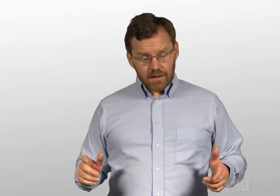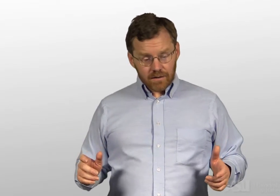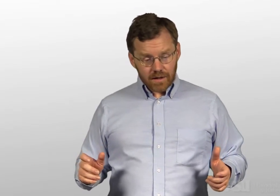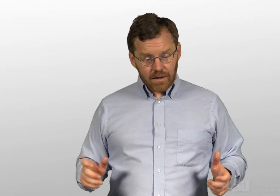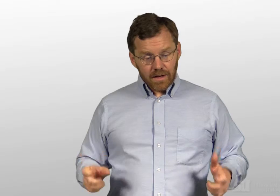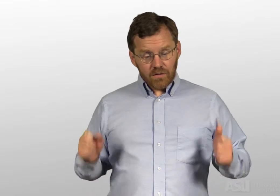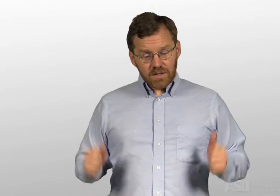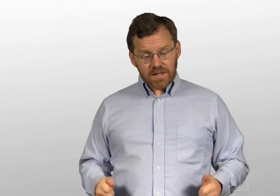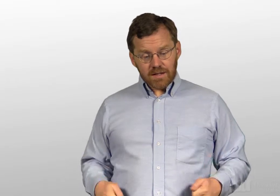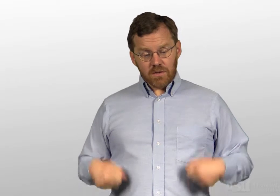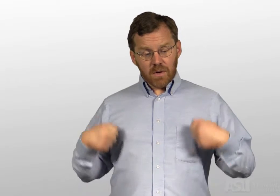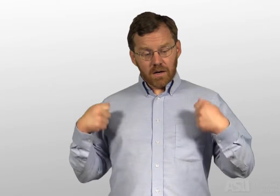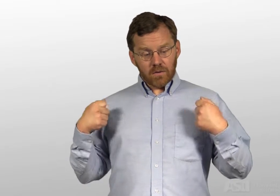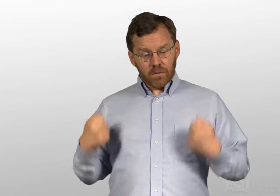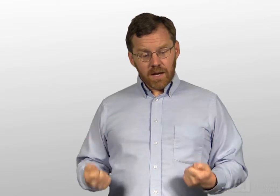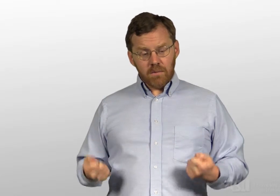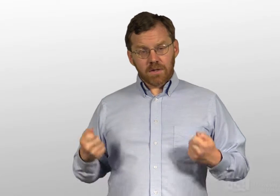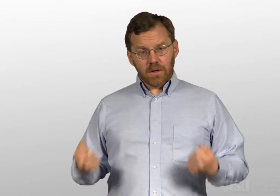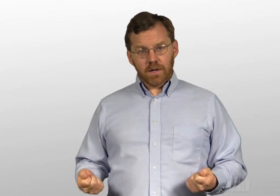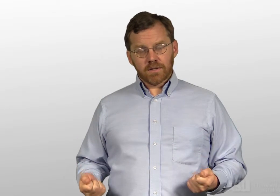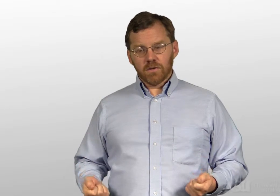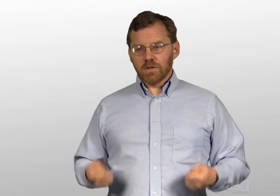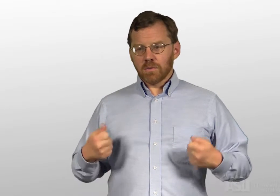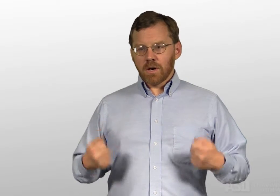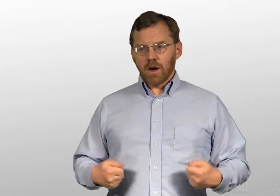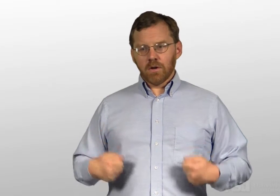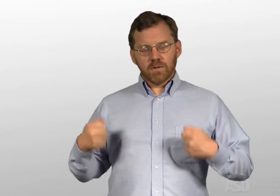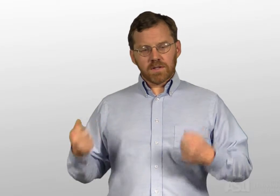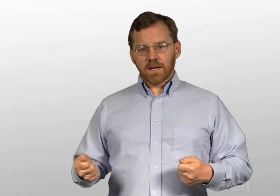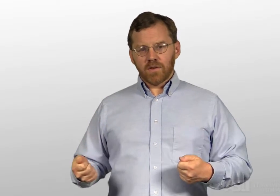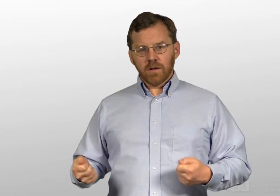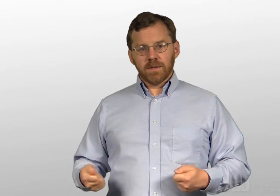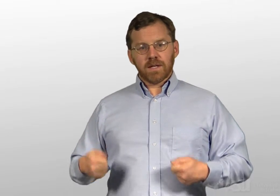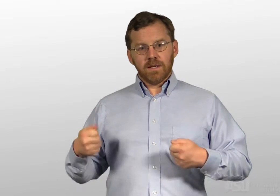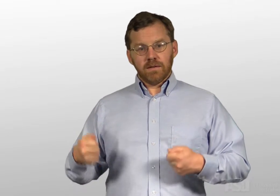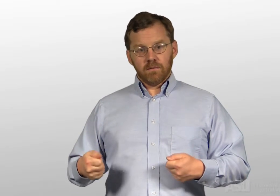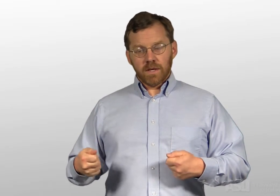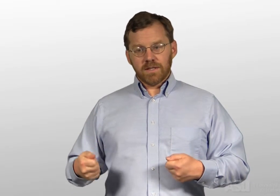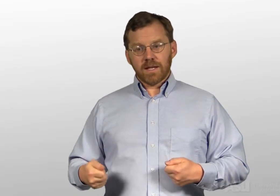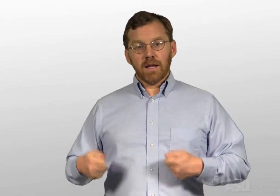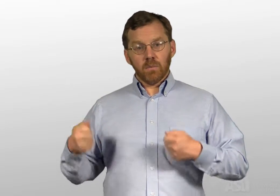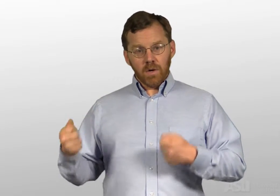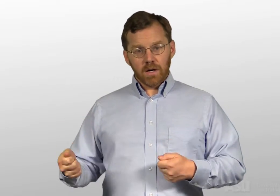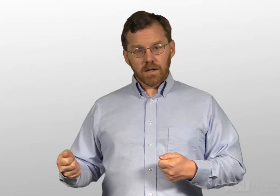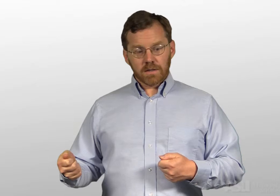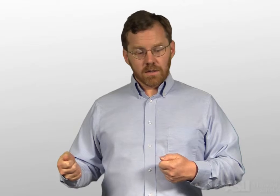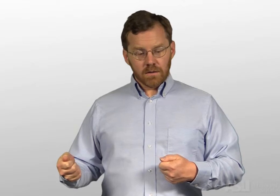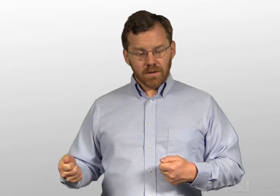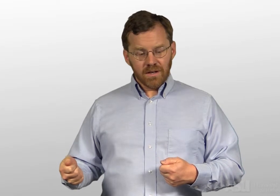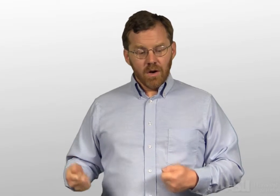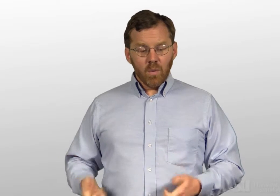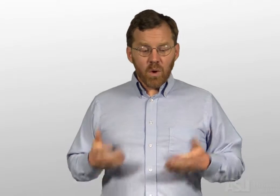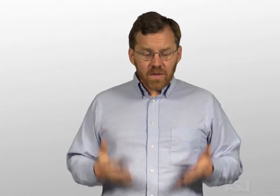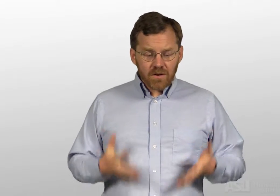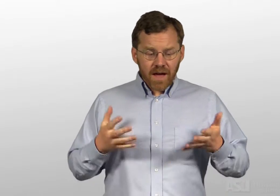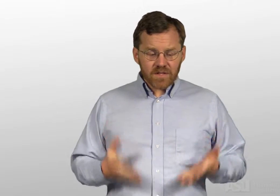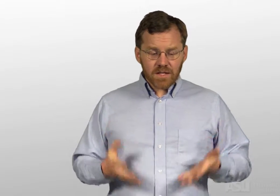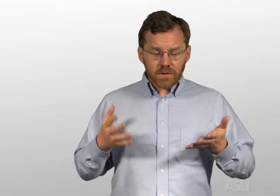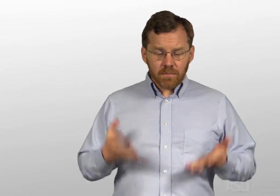Finally, if you decide that you agree with Gerges or you just want to argue for the sake of argument that what he's saying works, well, then you have to deal with the